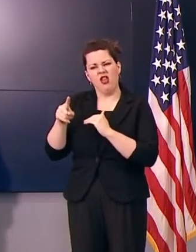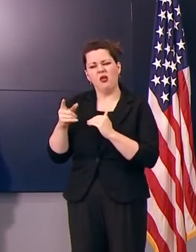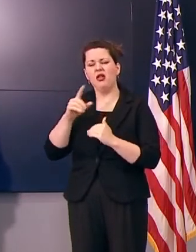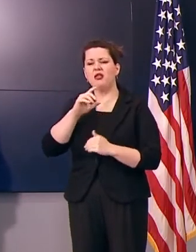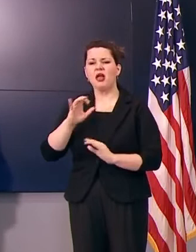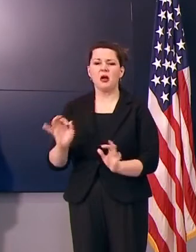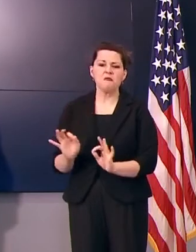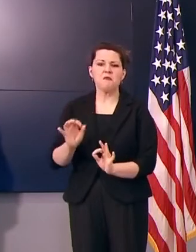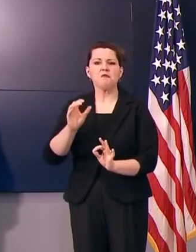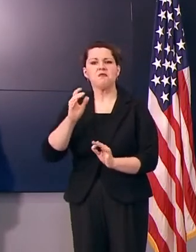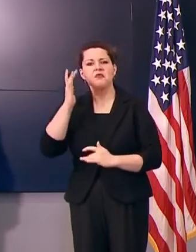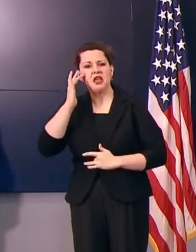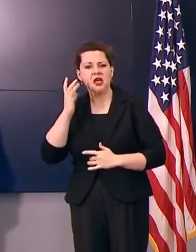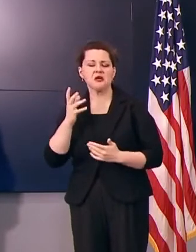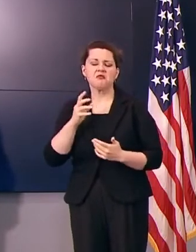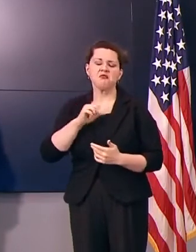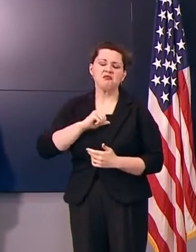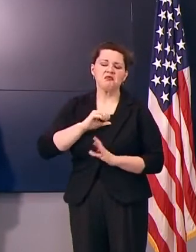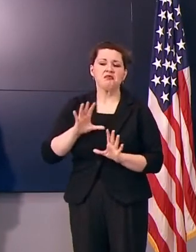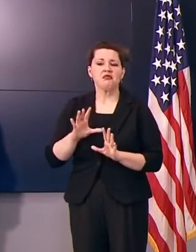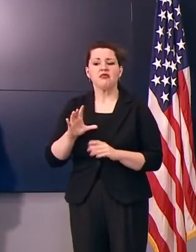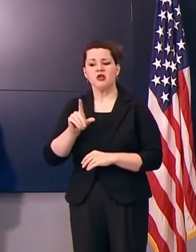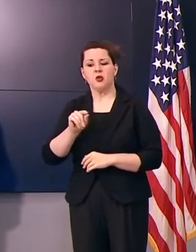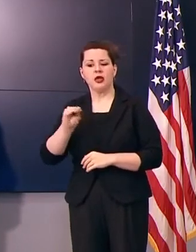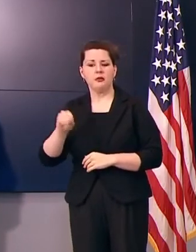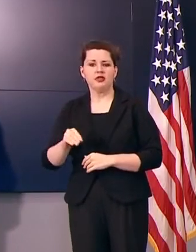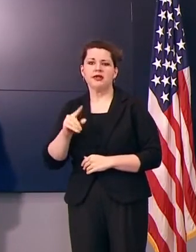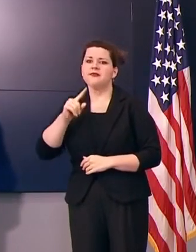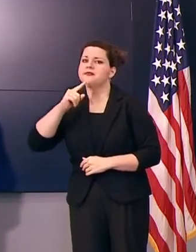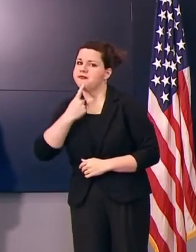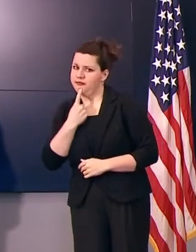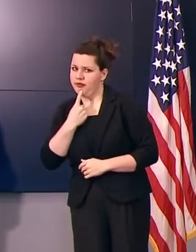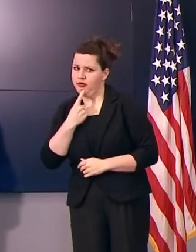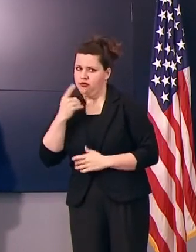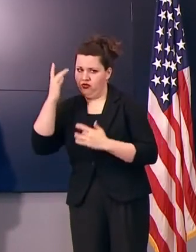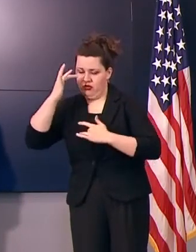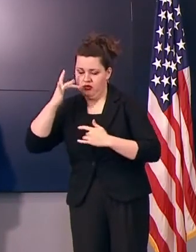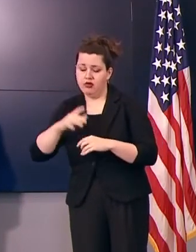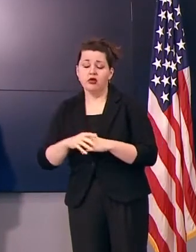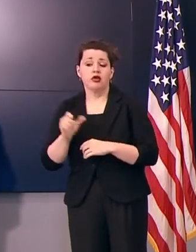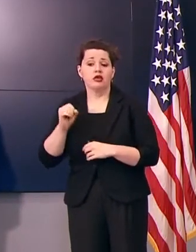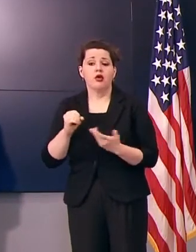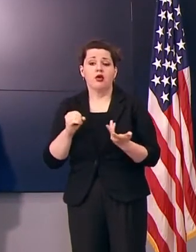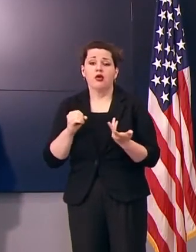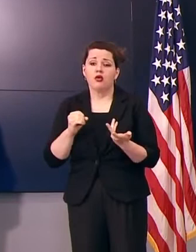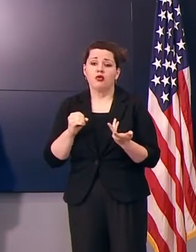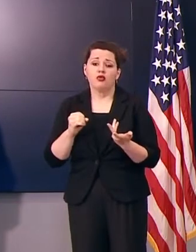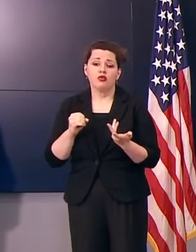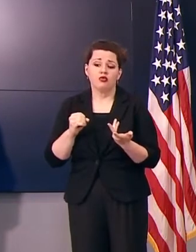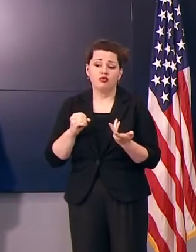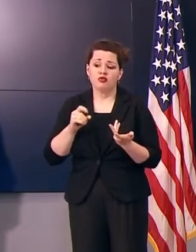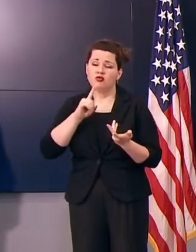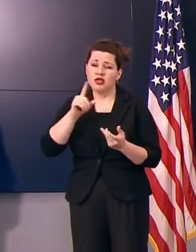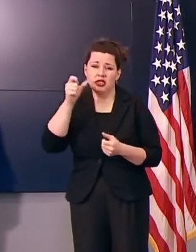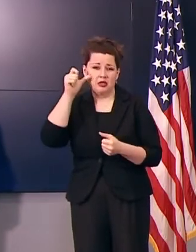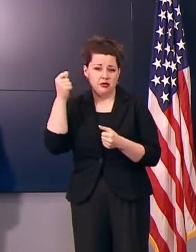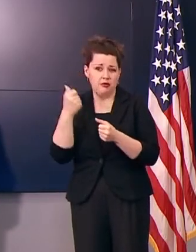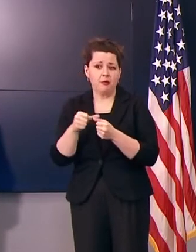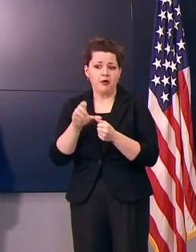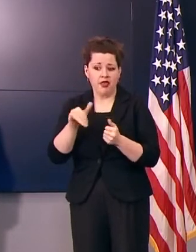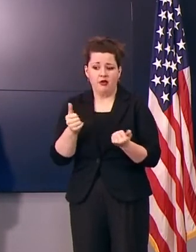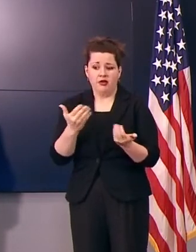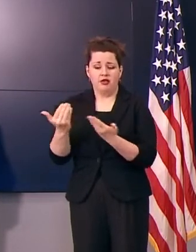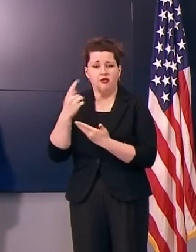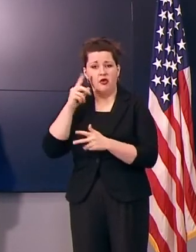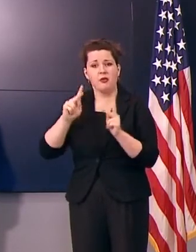illness and about 20% are going to have more of a severe illness. And so, you know, keeping in mind that the recommendations around